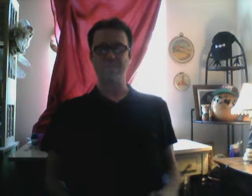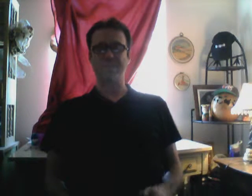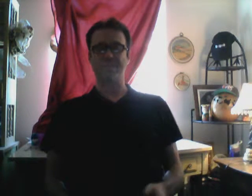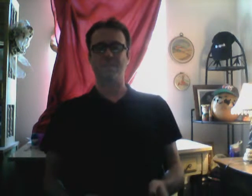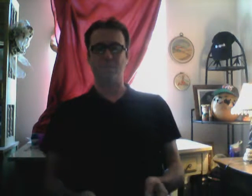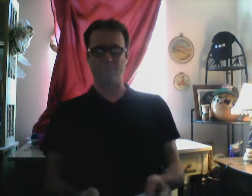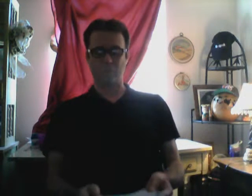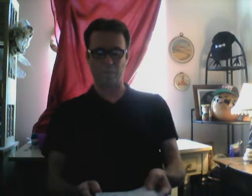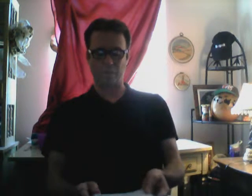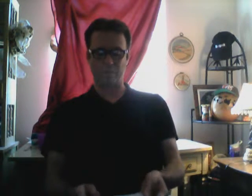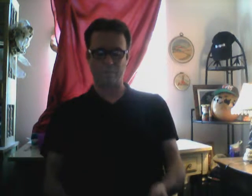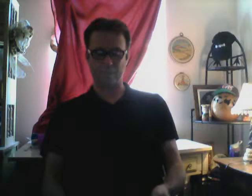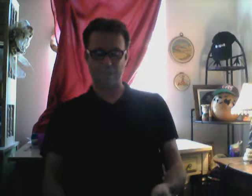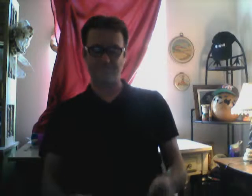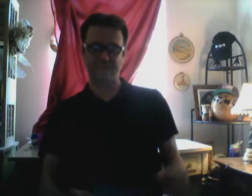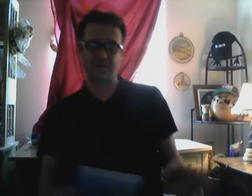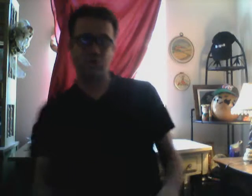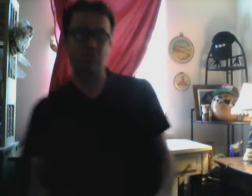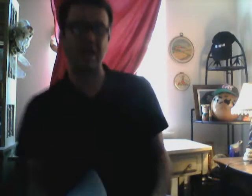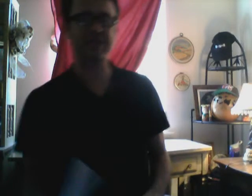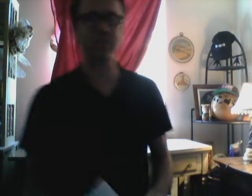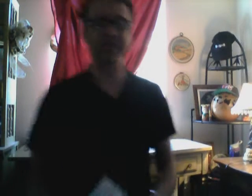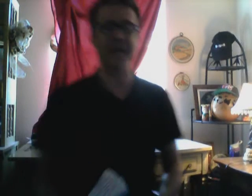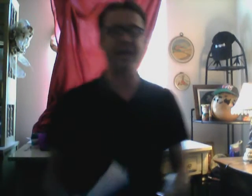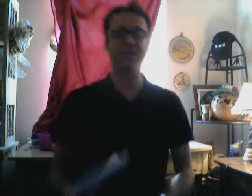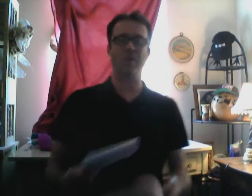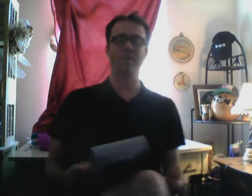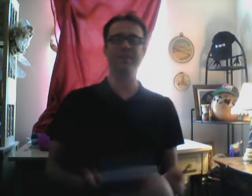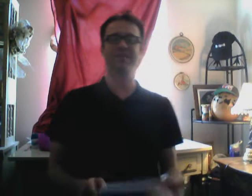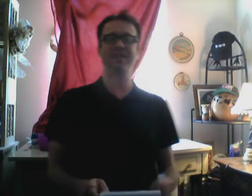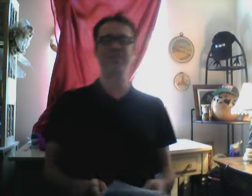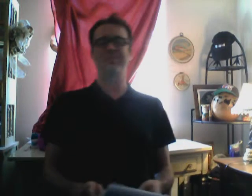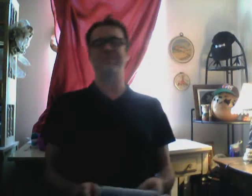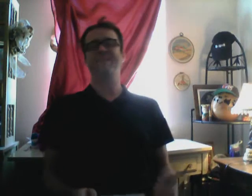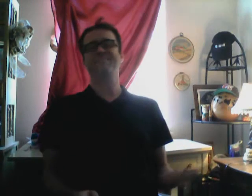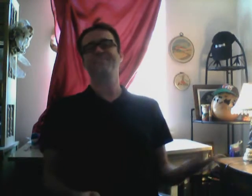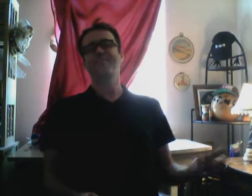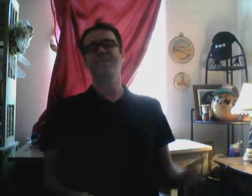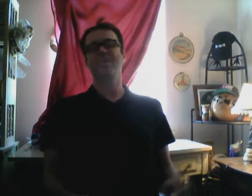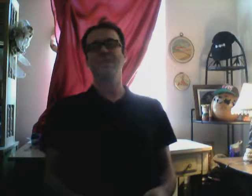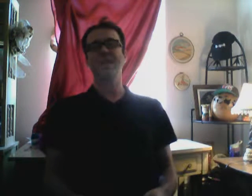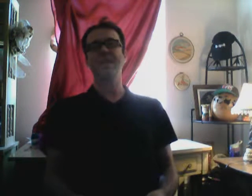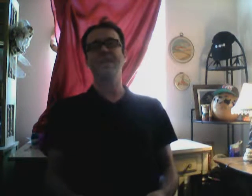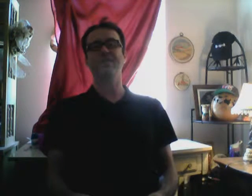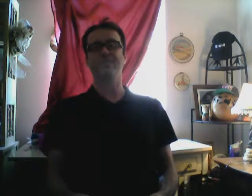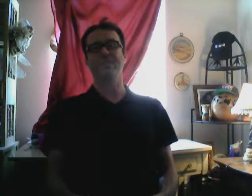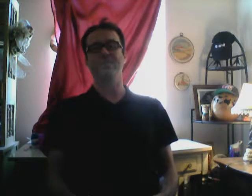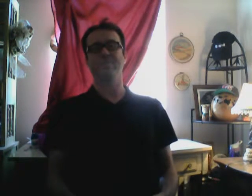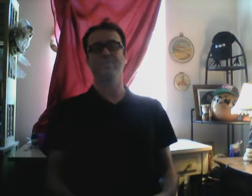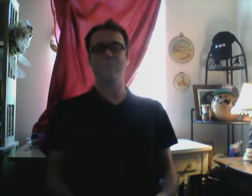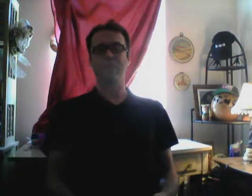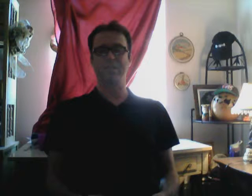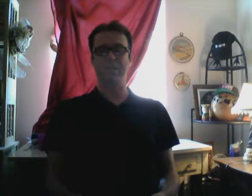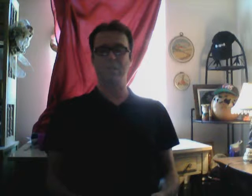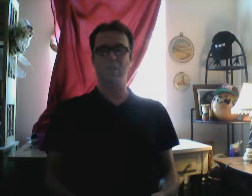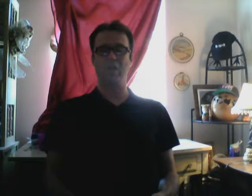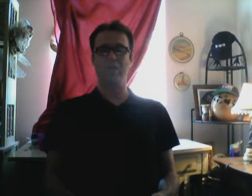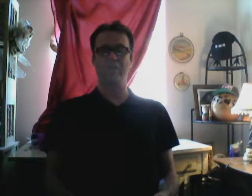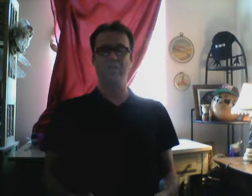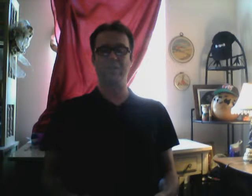Basically what's going on. That's the, that's what the hate crime is. They don't, I mean, they hate the victim because they love living